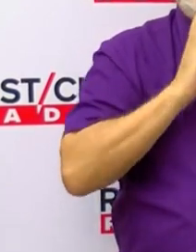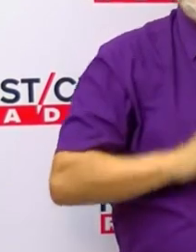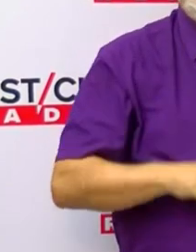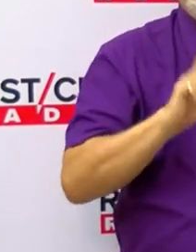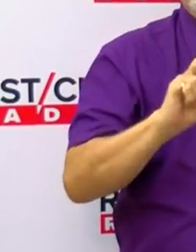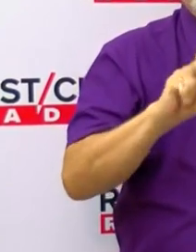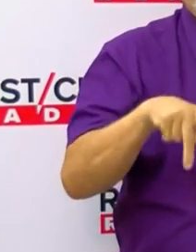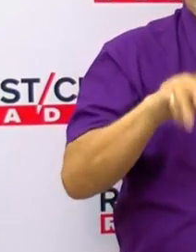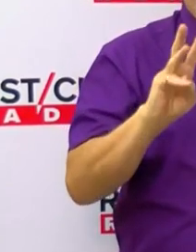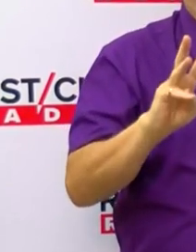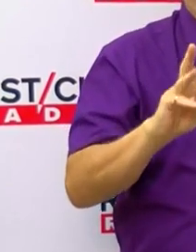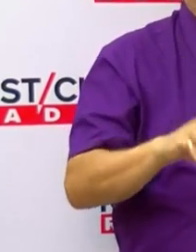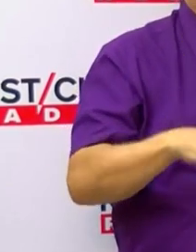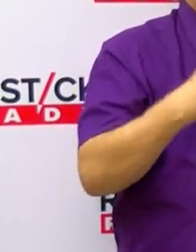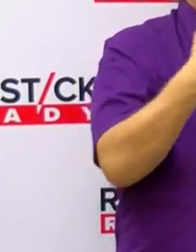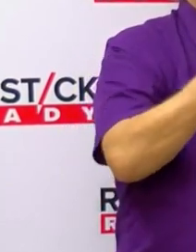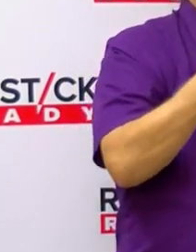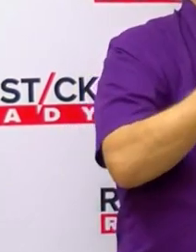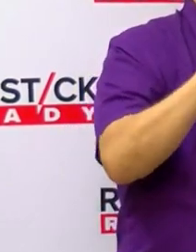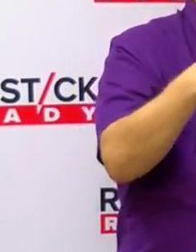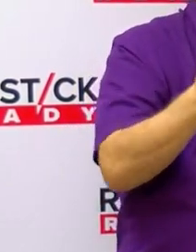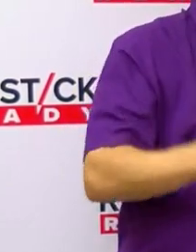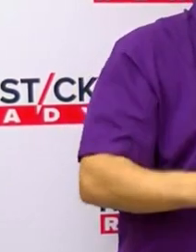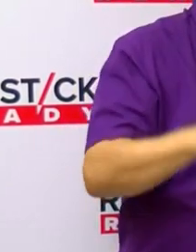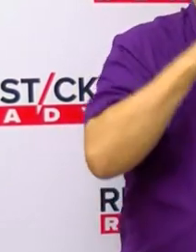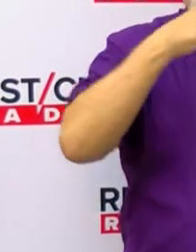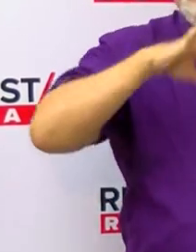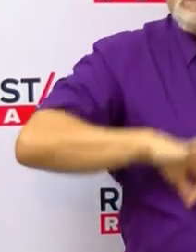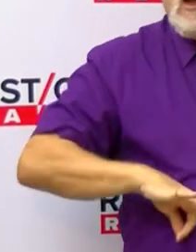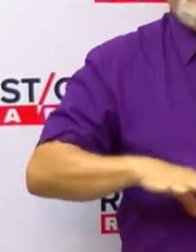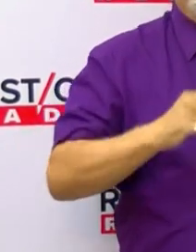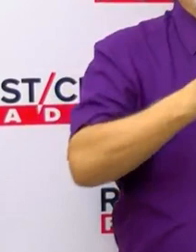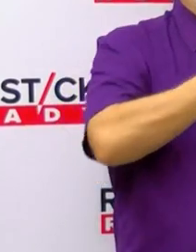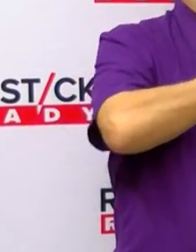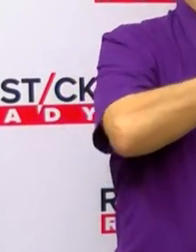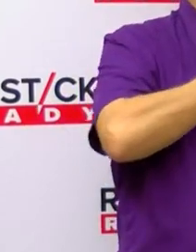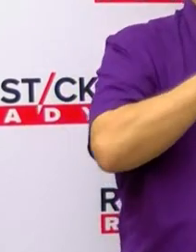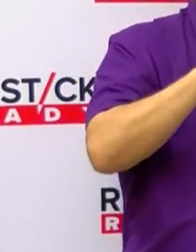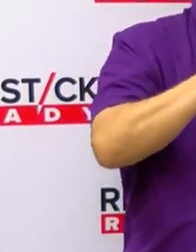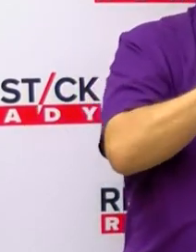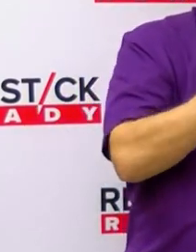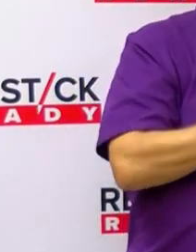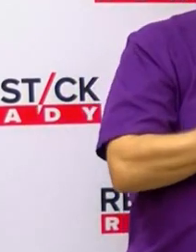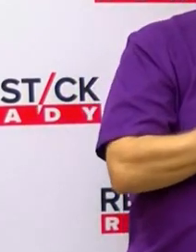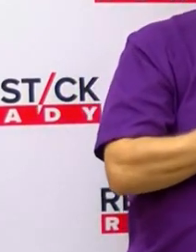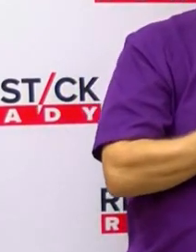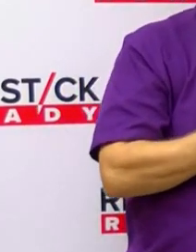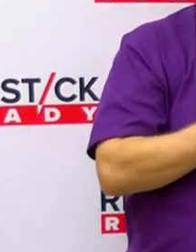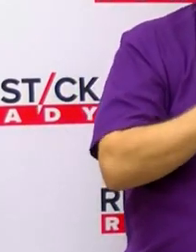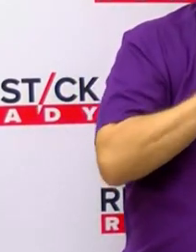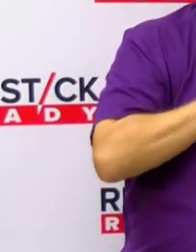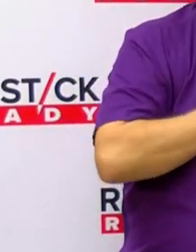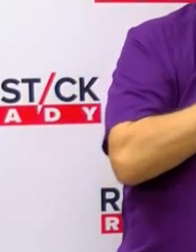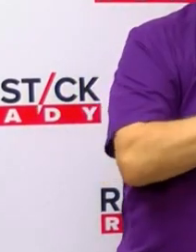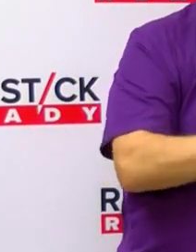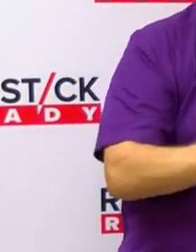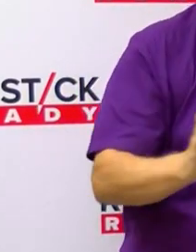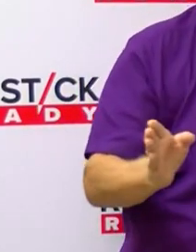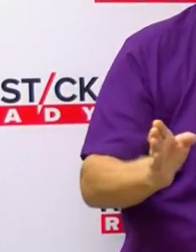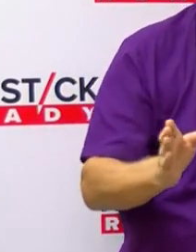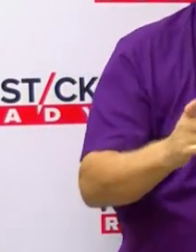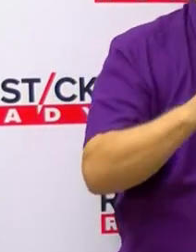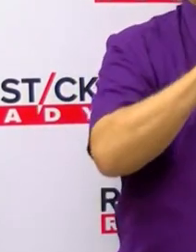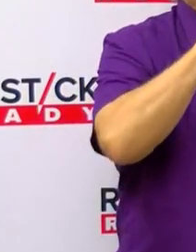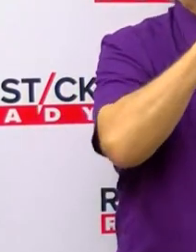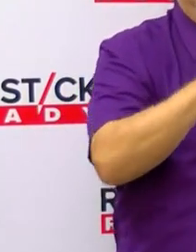utility providers, non-profit and volunteer organizations. Our preparation and response to this storm is